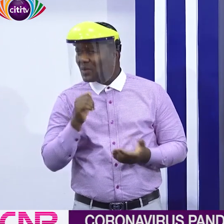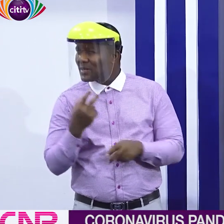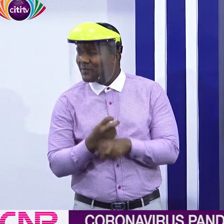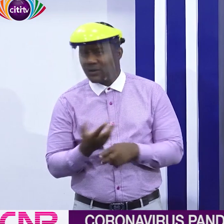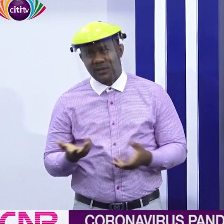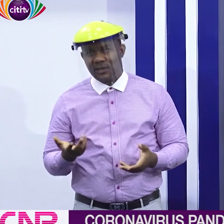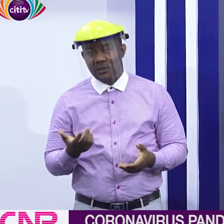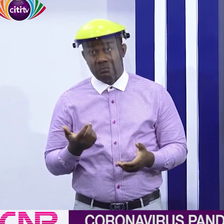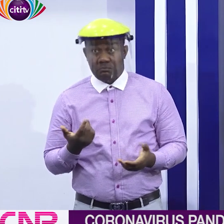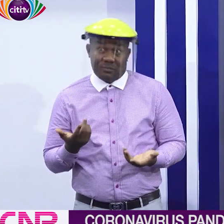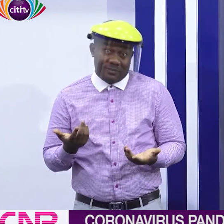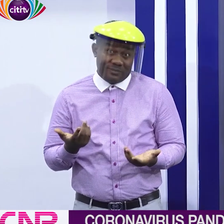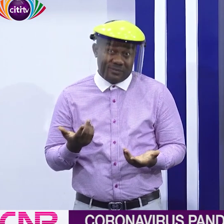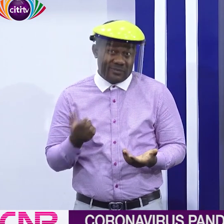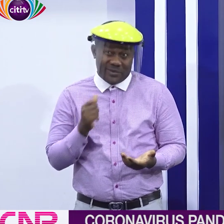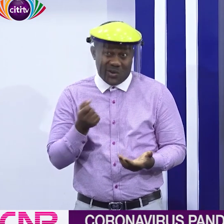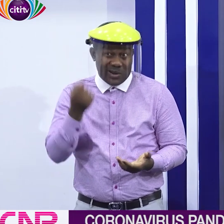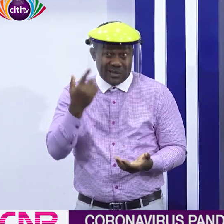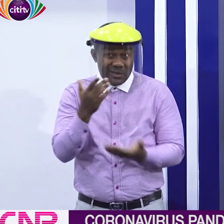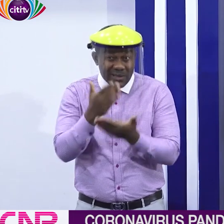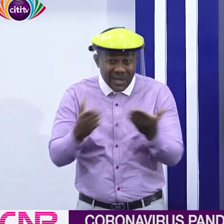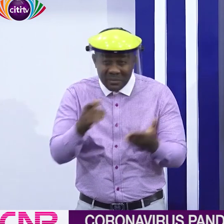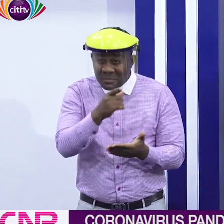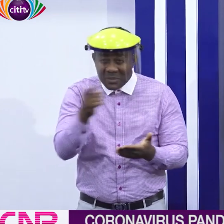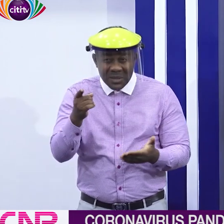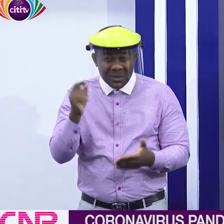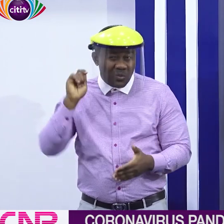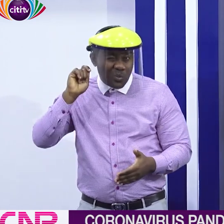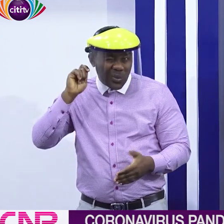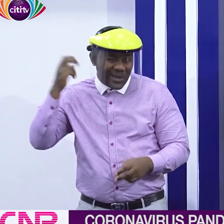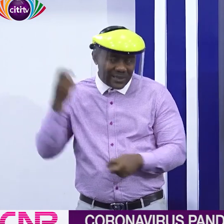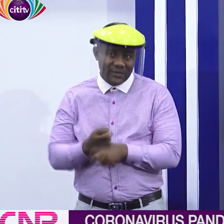So I don't understand why some of us will not do these things.